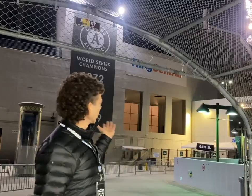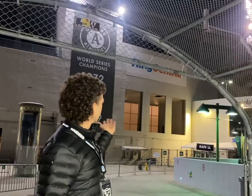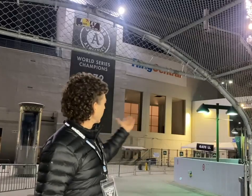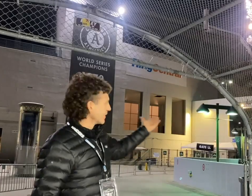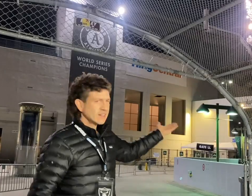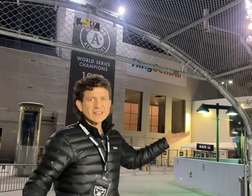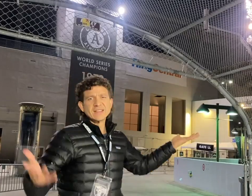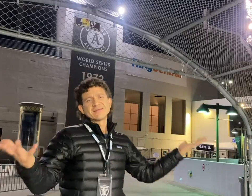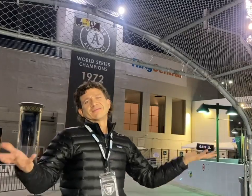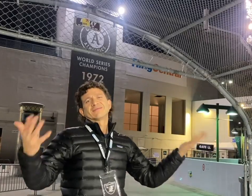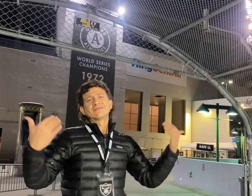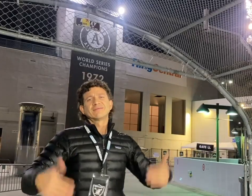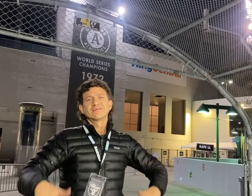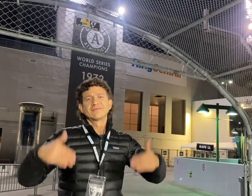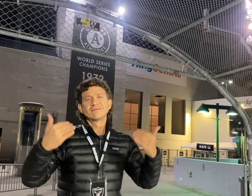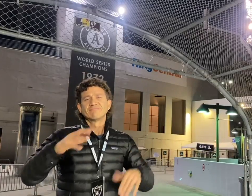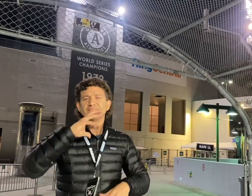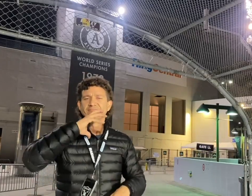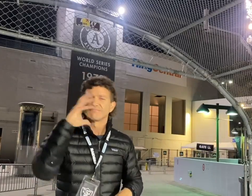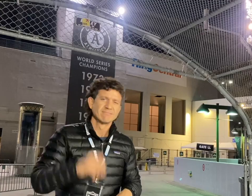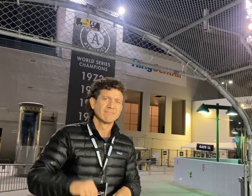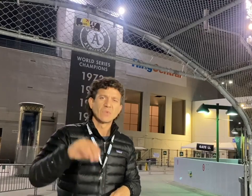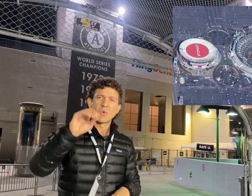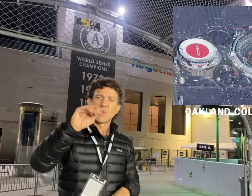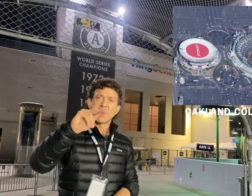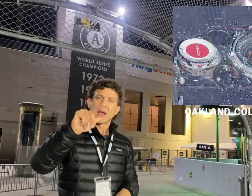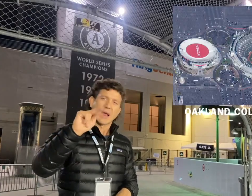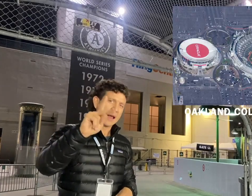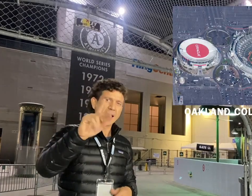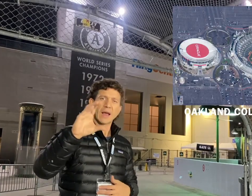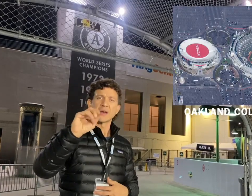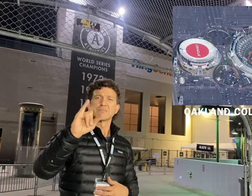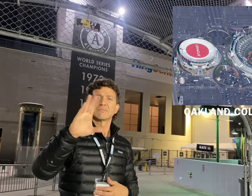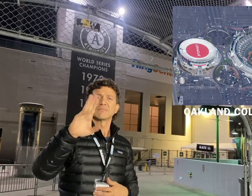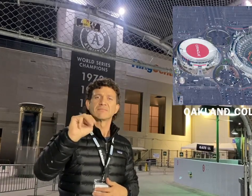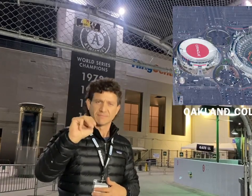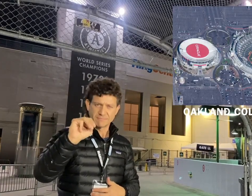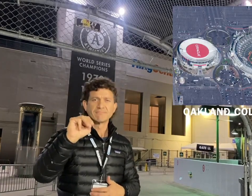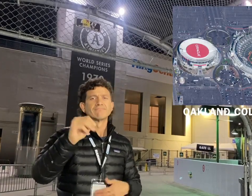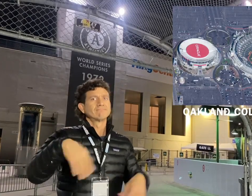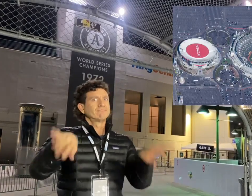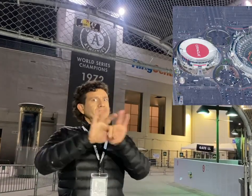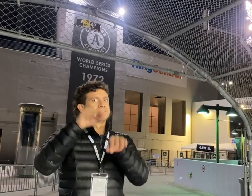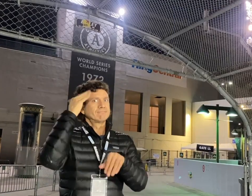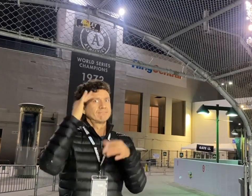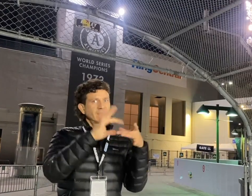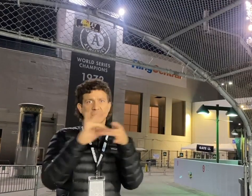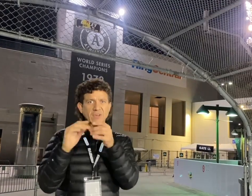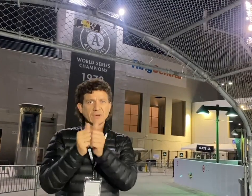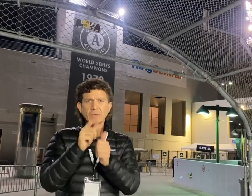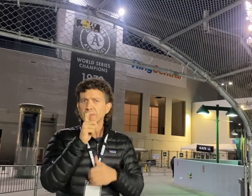Wow. We're here at the old Oakland Coliseum, which has an important link to John Madden.